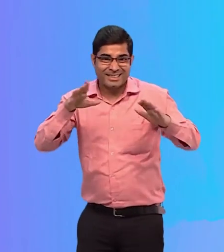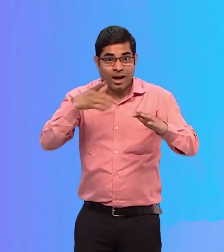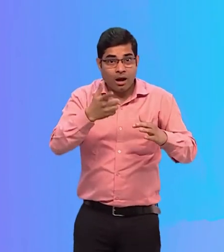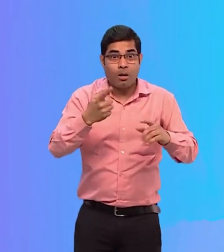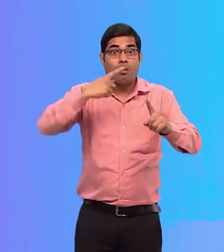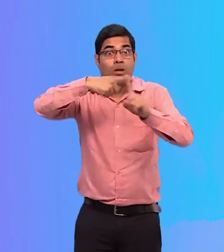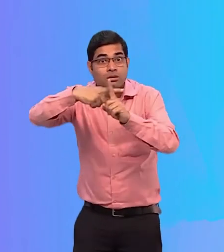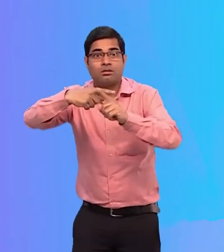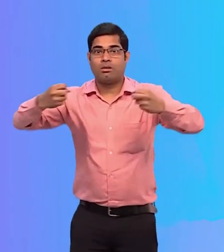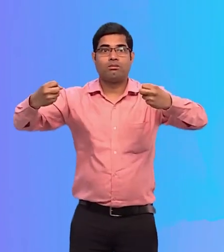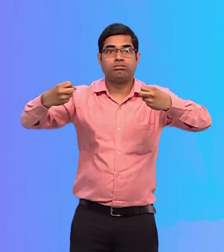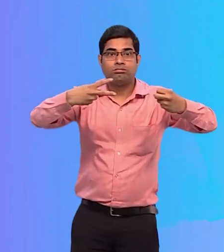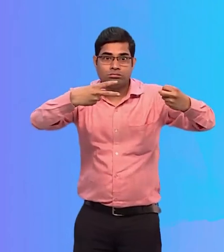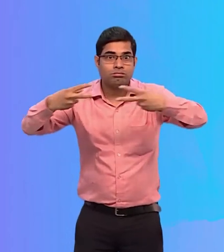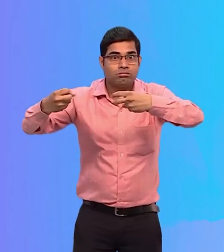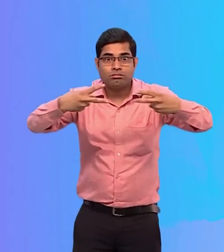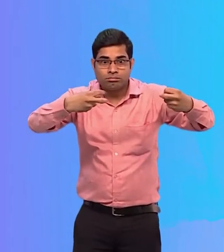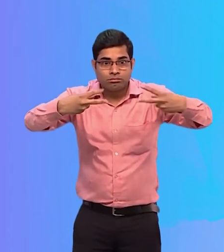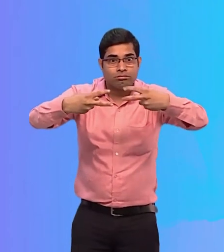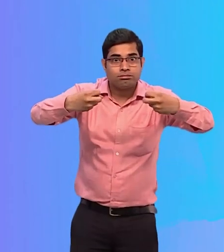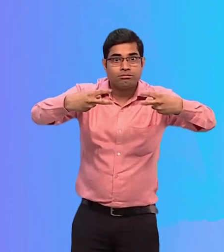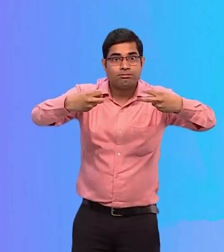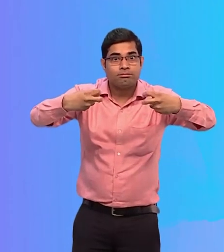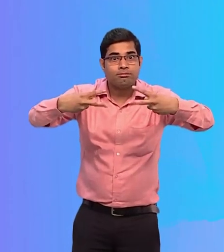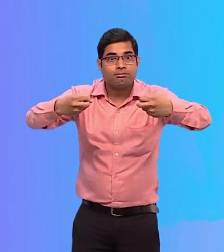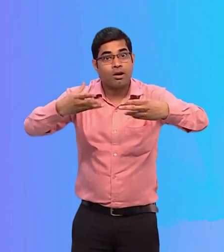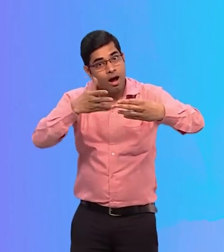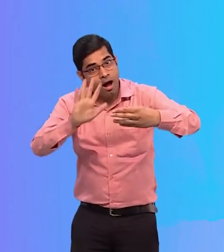And closed captioning appearing below the video.